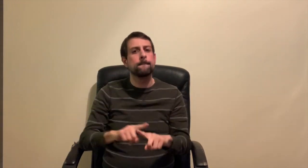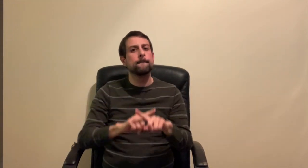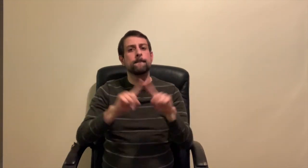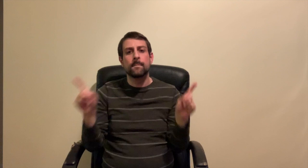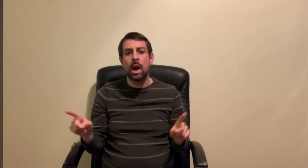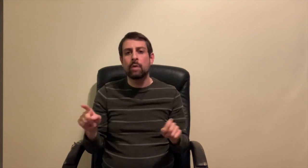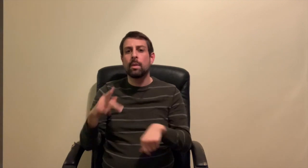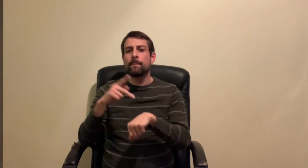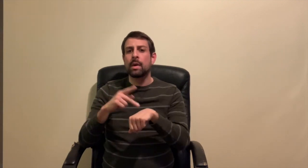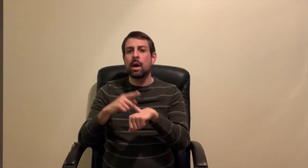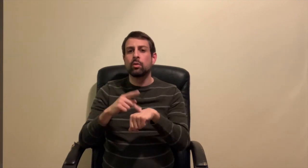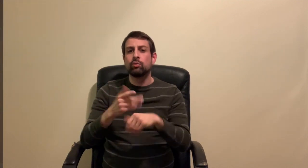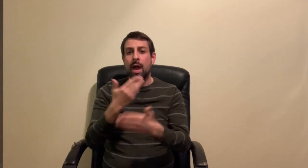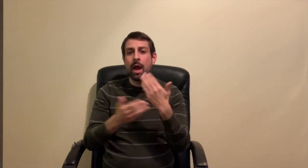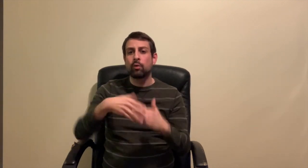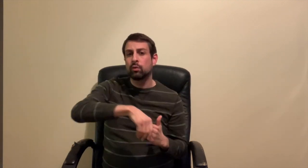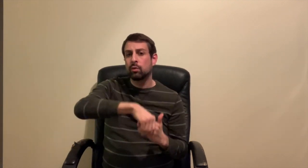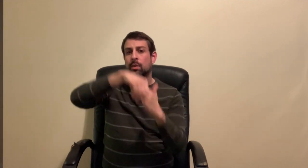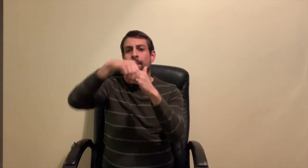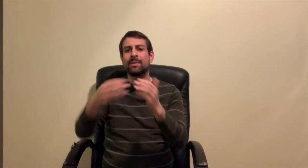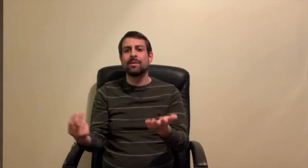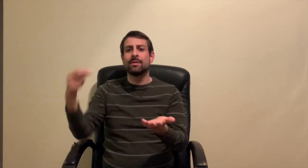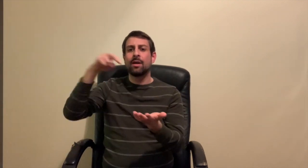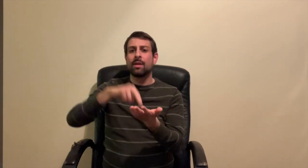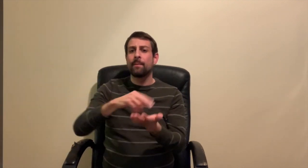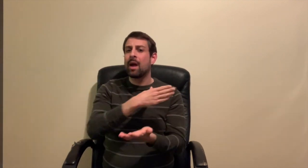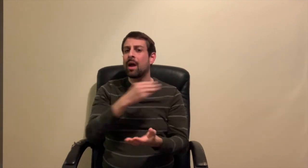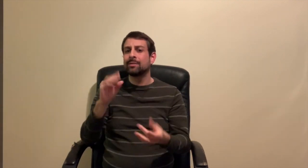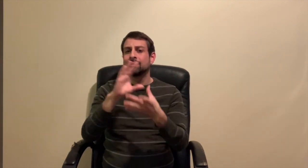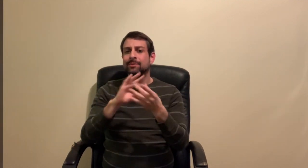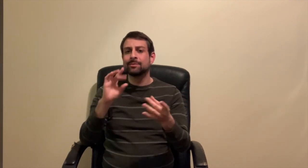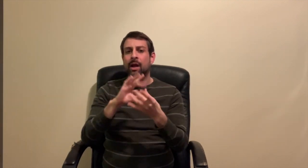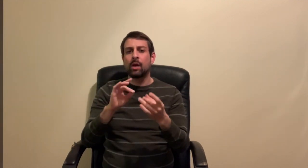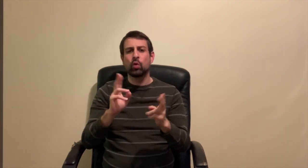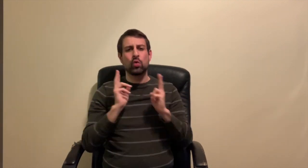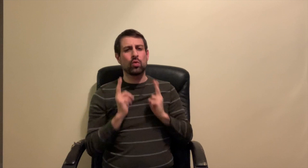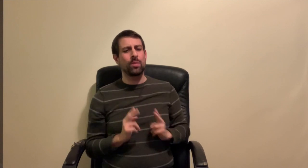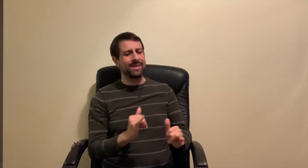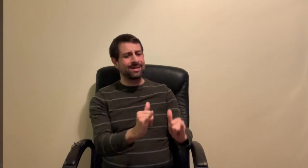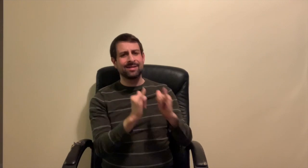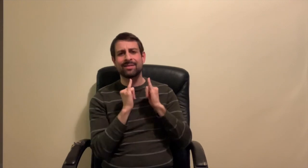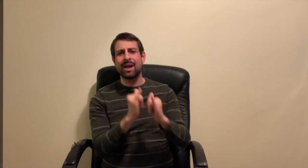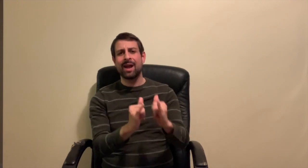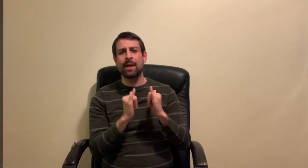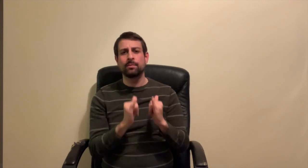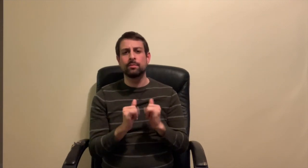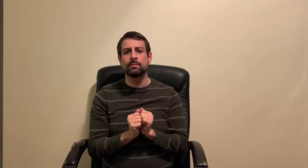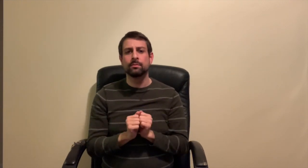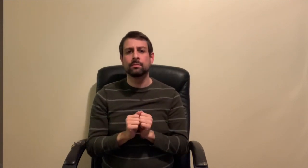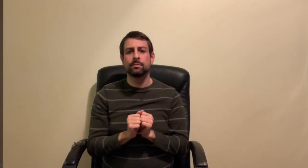Peter, however, raised him up, saying, Get up, I myself am also a